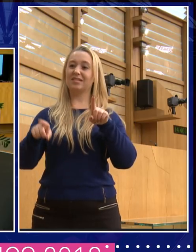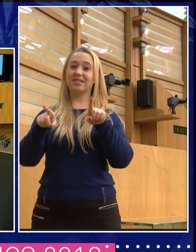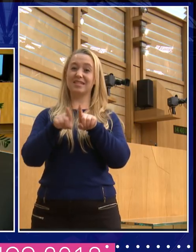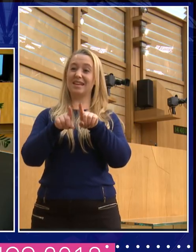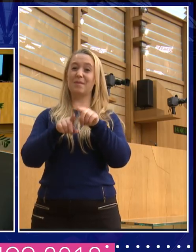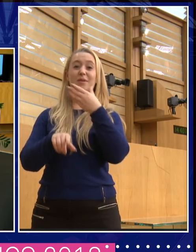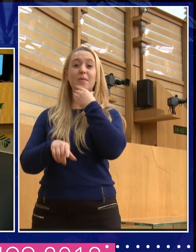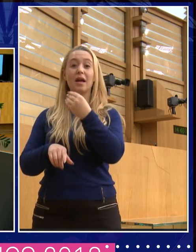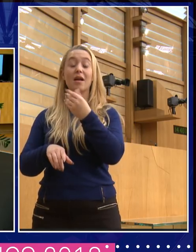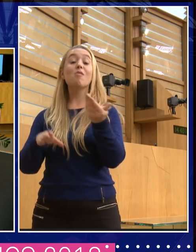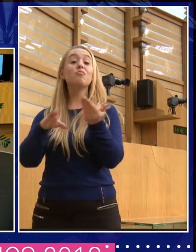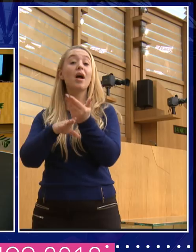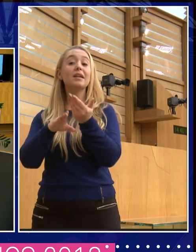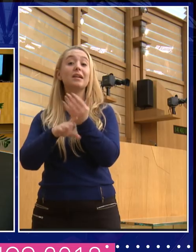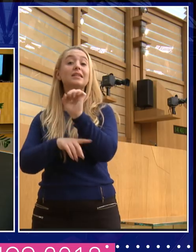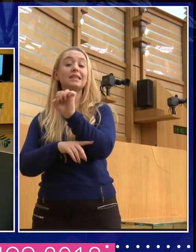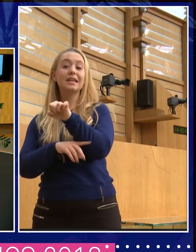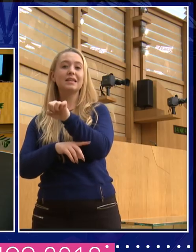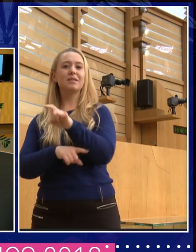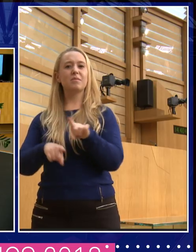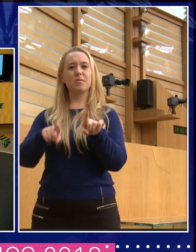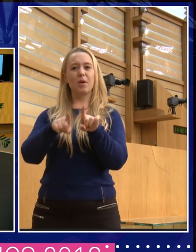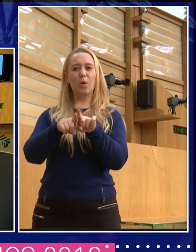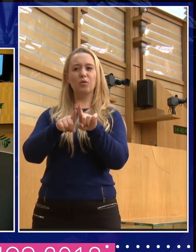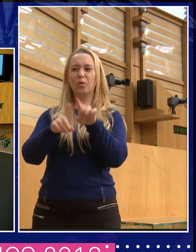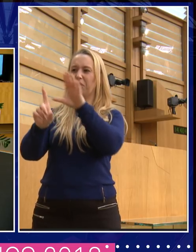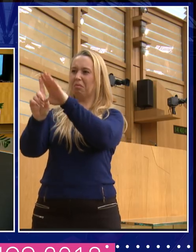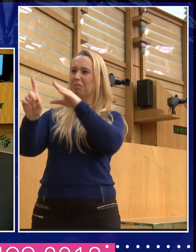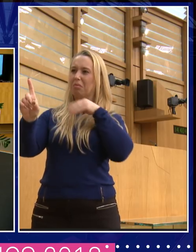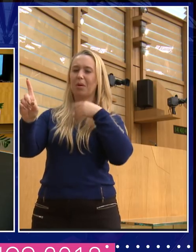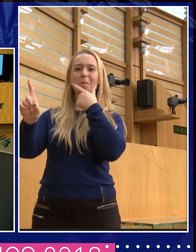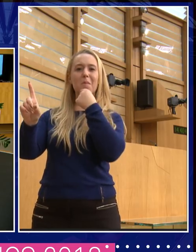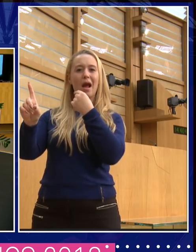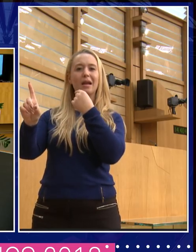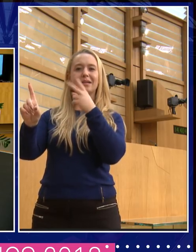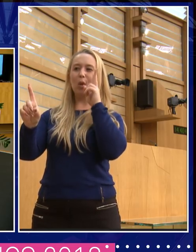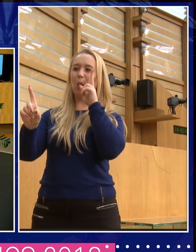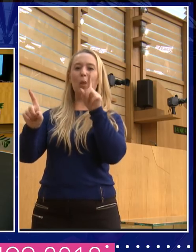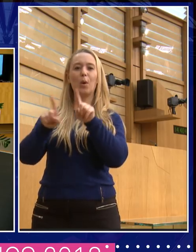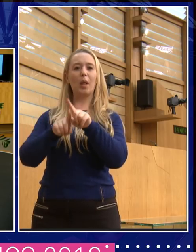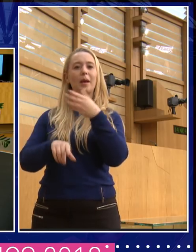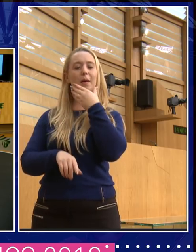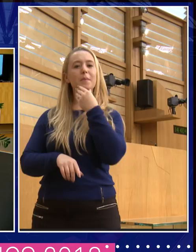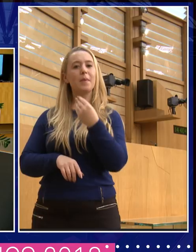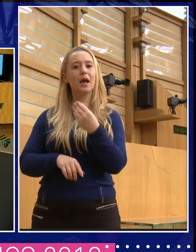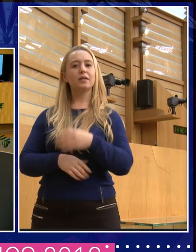that's behind it. It also makes them, you know, they're dressing as close to looking like men as they possibly can.